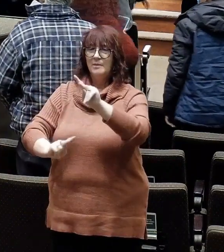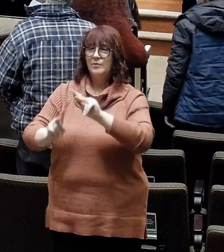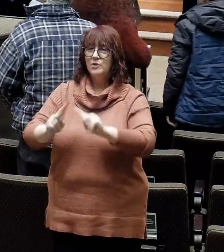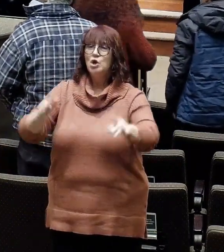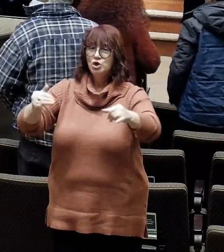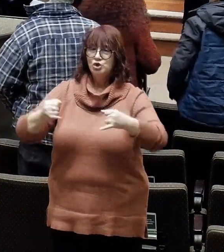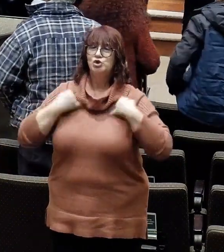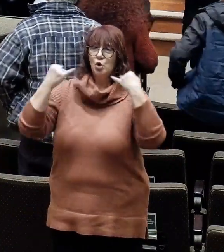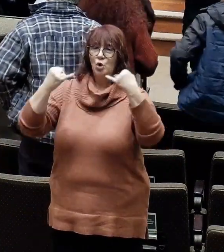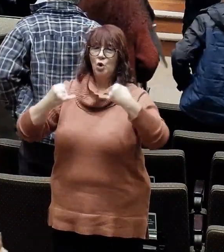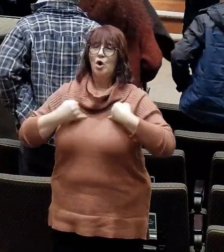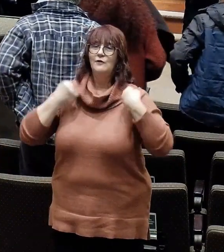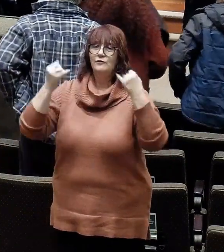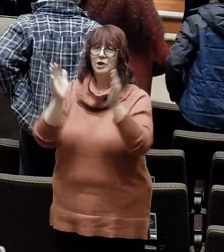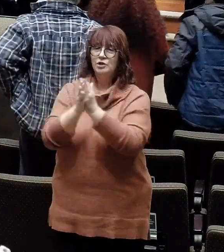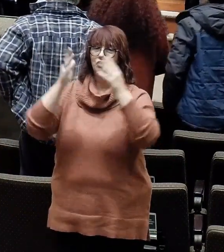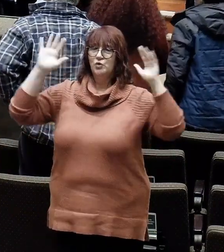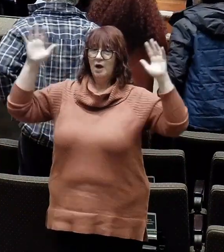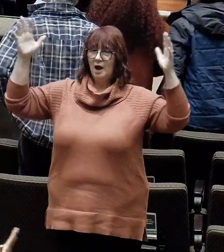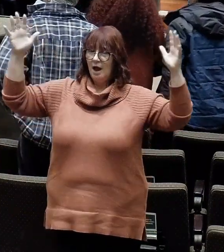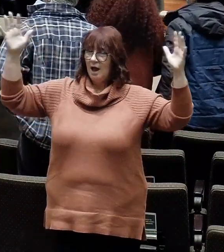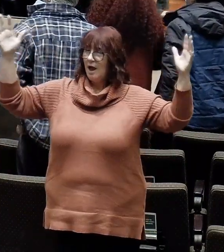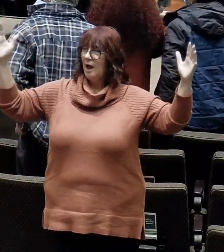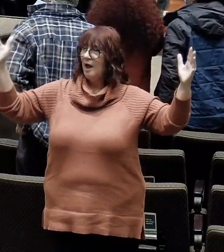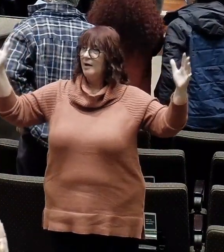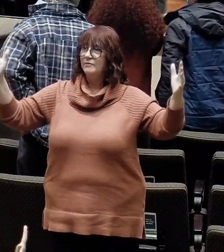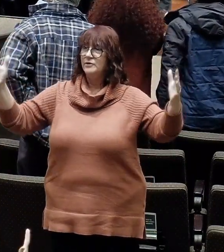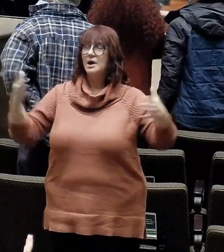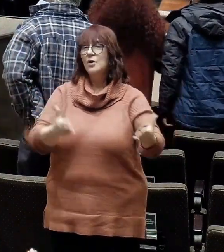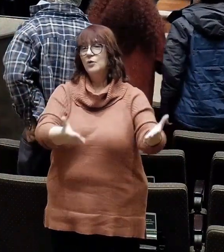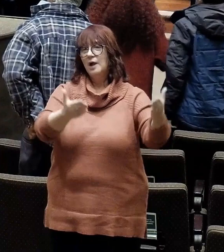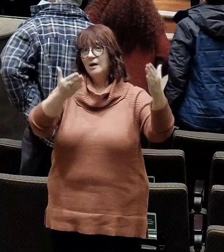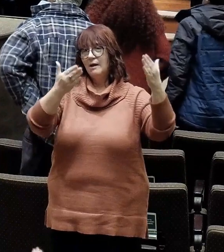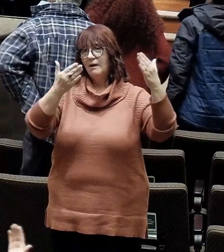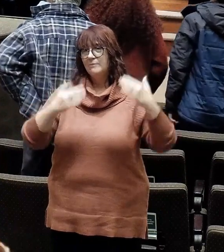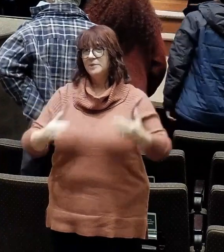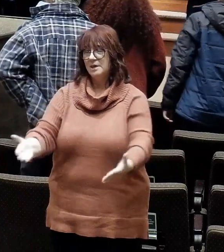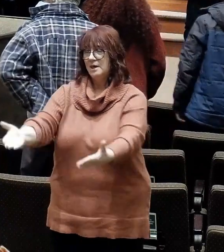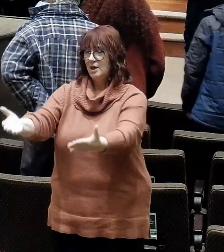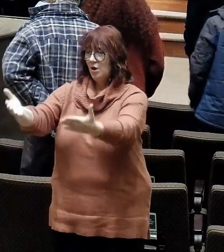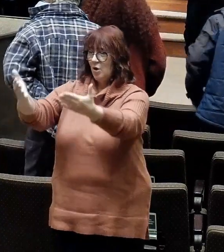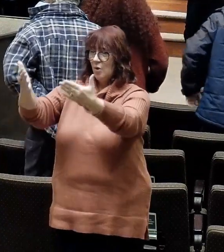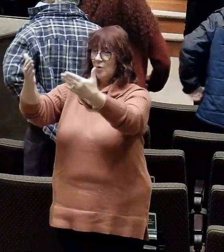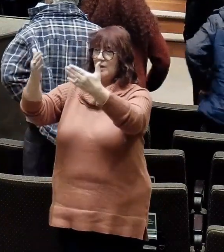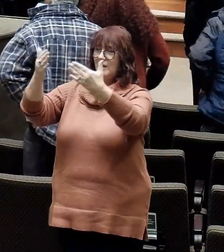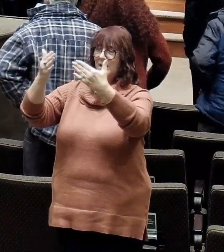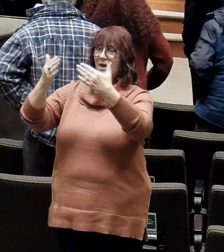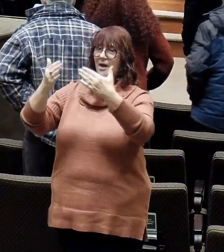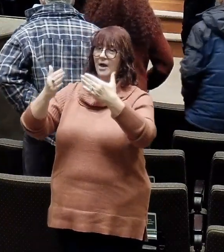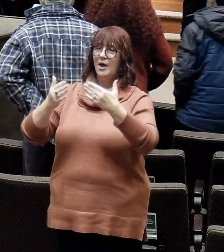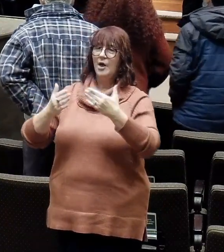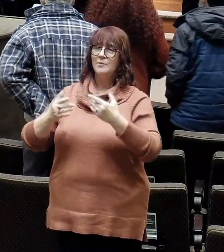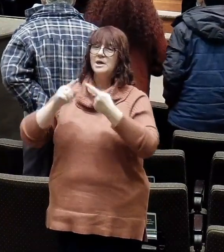triumphant, O come ye, O come ye to